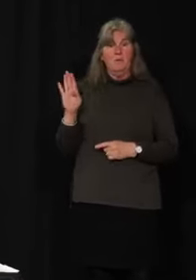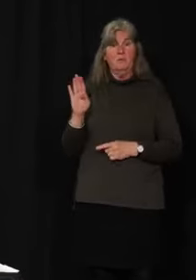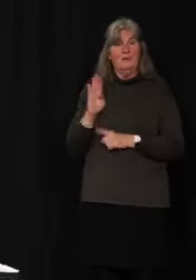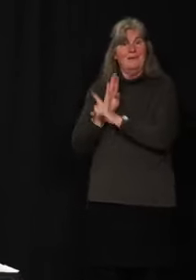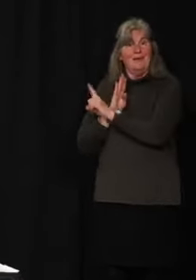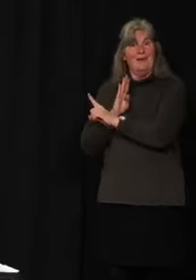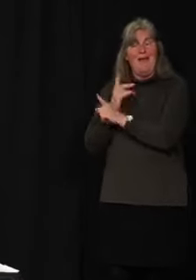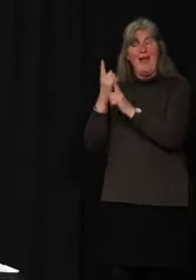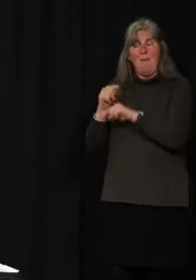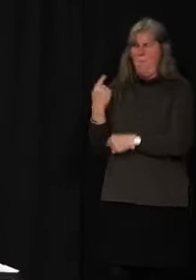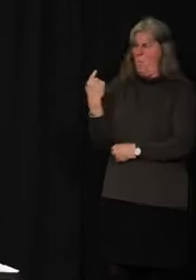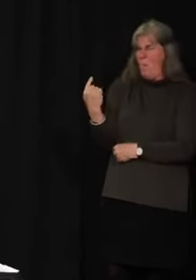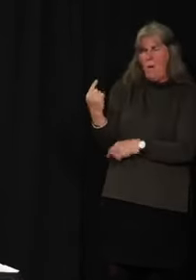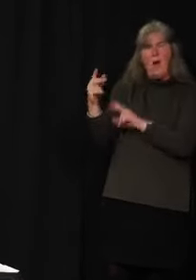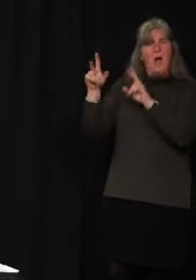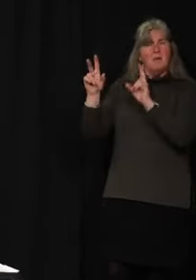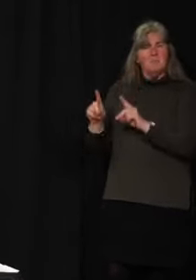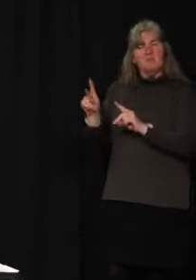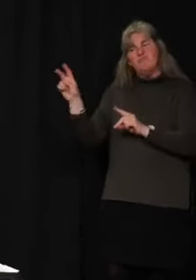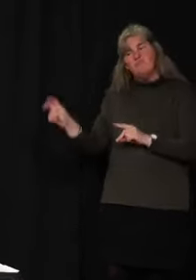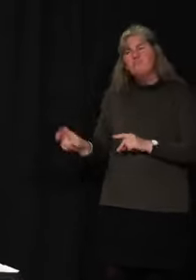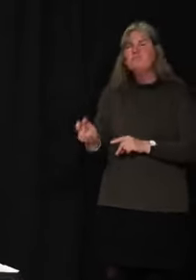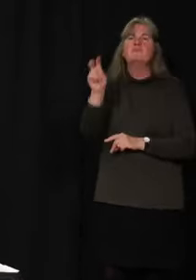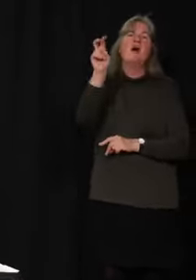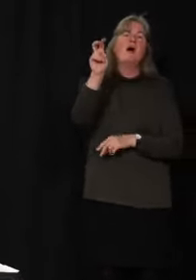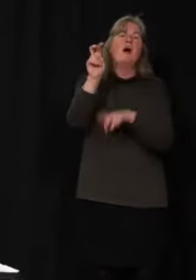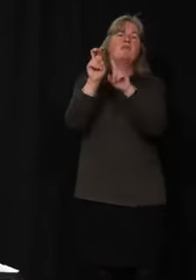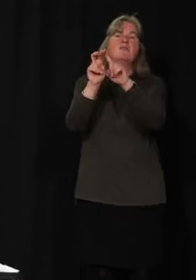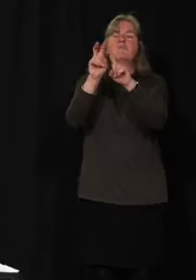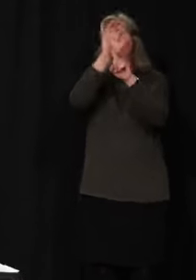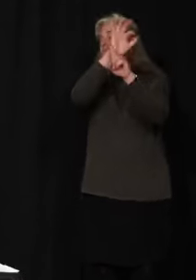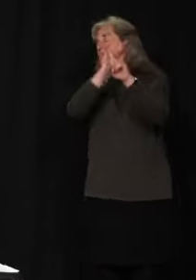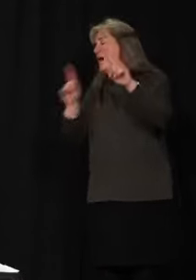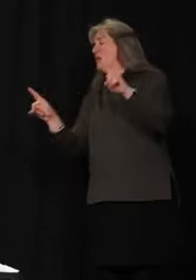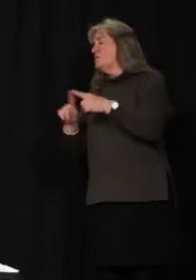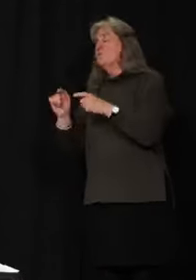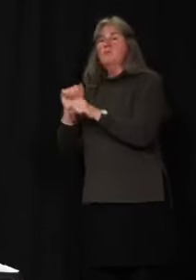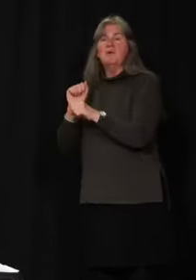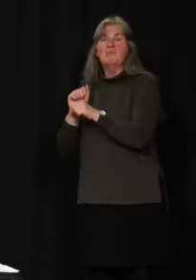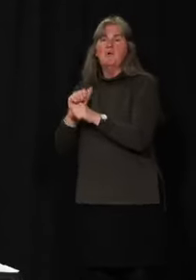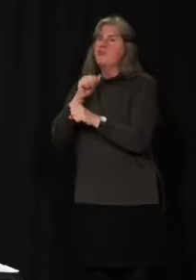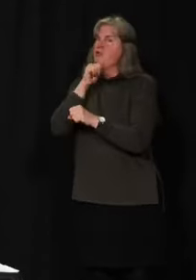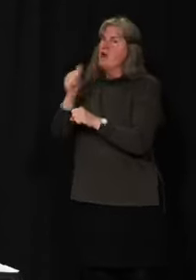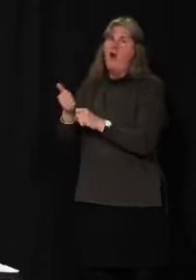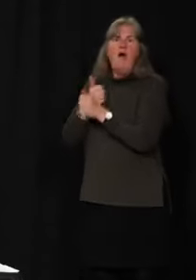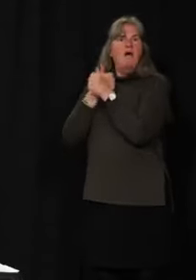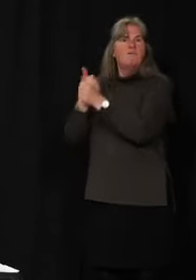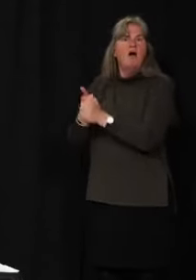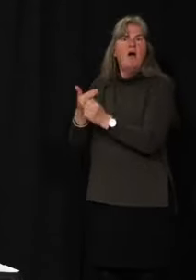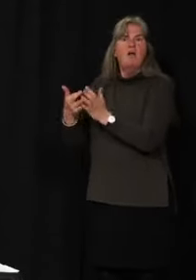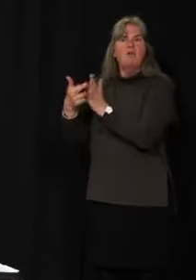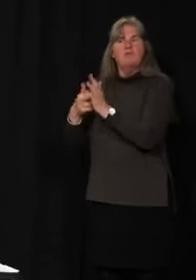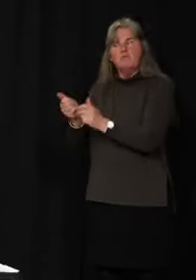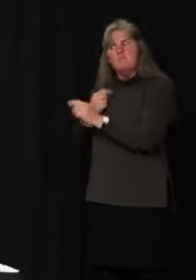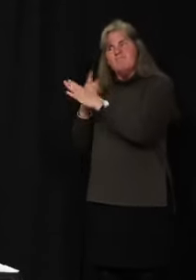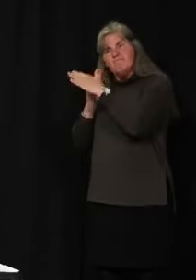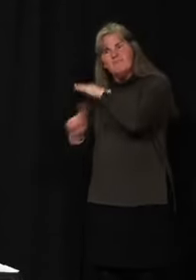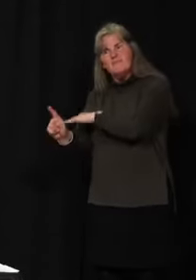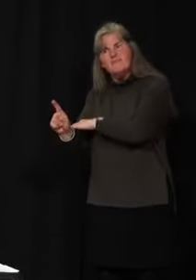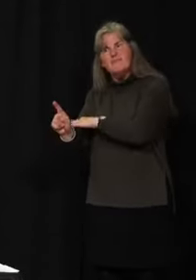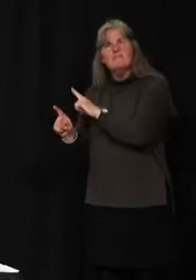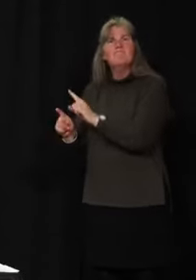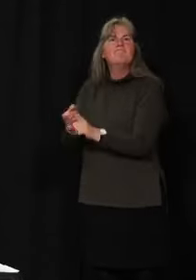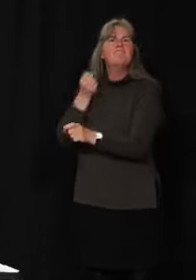the actions of one individual who traveled and then returned to work without following the recommendations has now